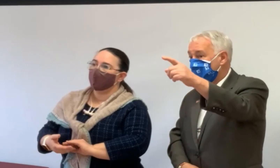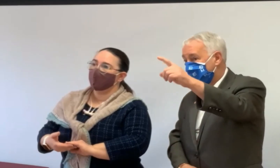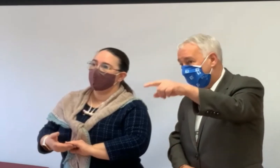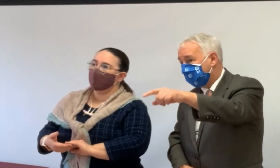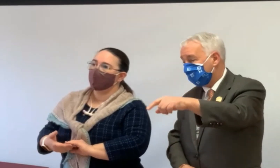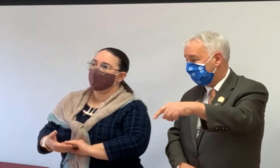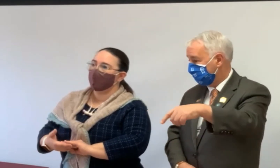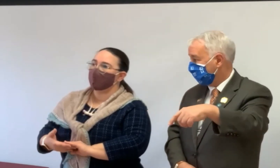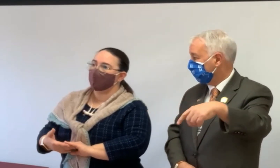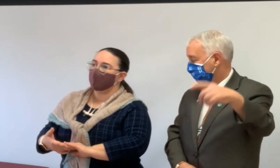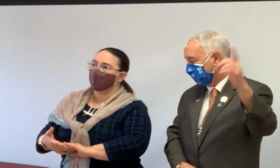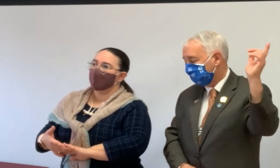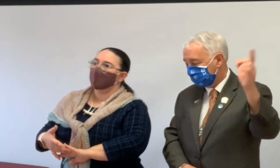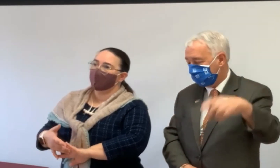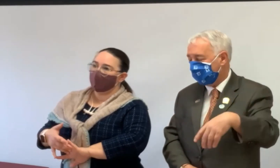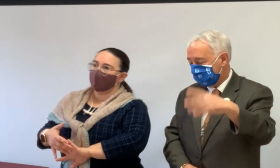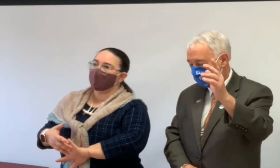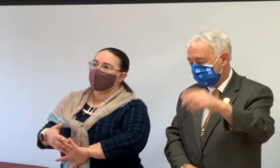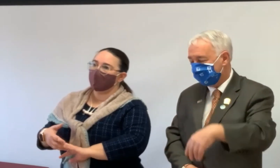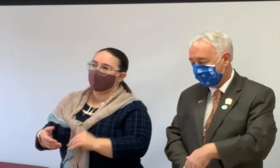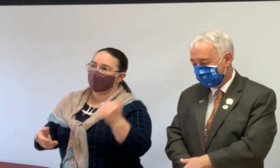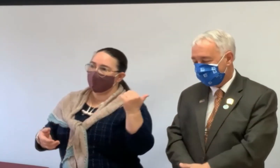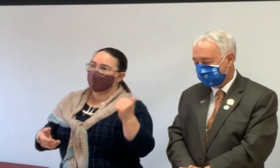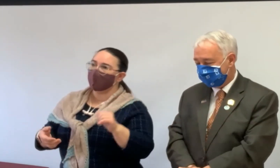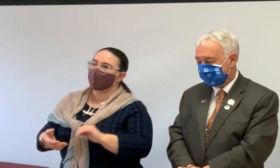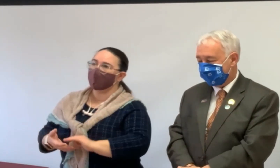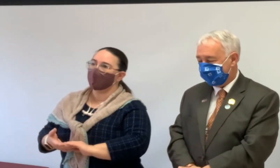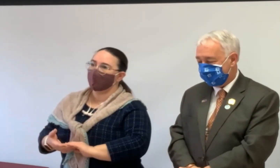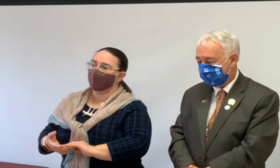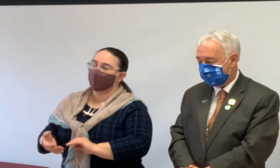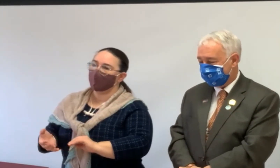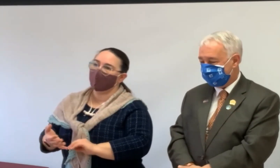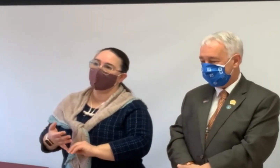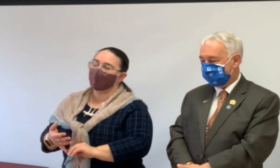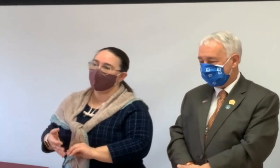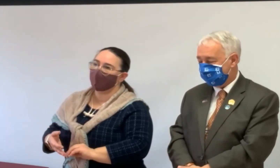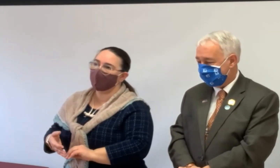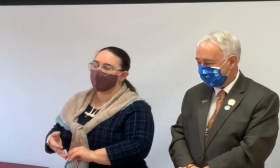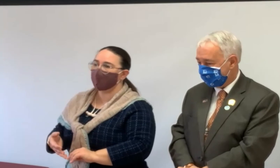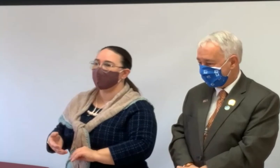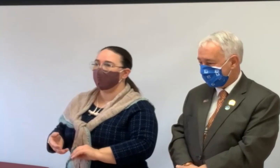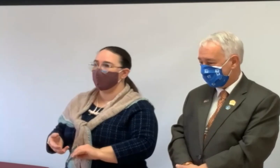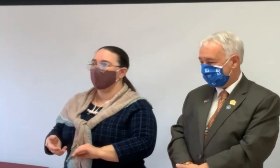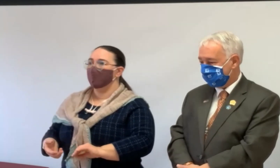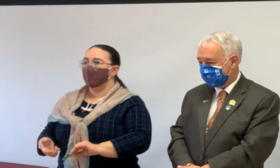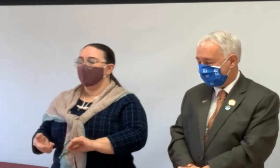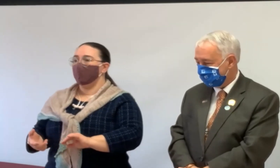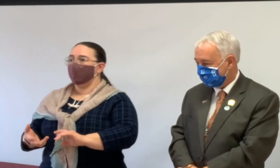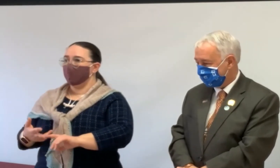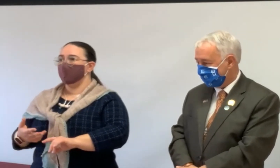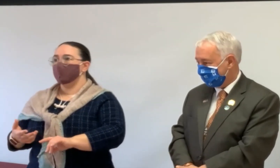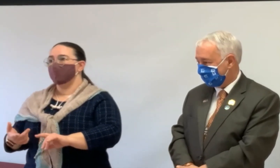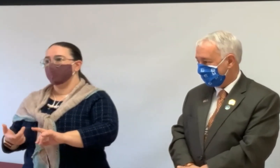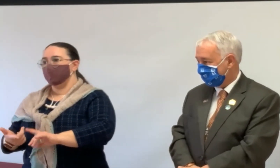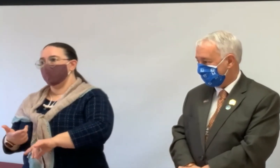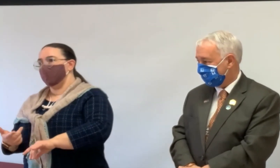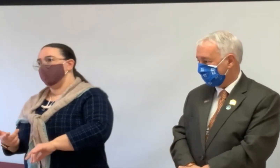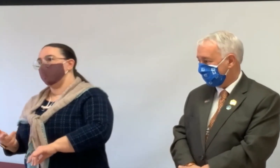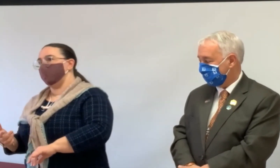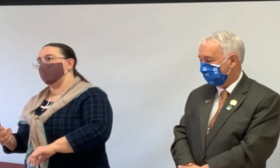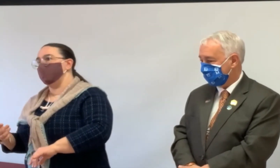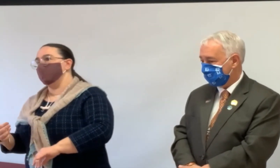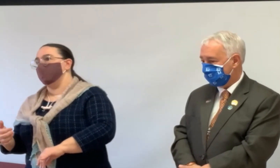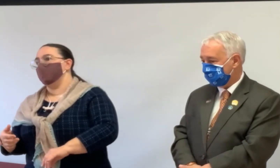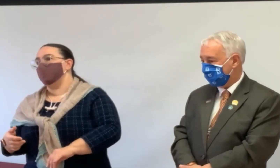Chester County. Yes. Delaware State. My dad's licensed in Delaware. We do all Delaware County, Chester County. Uh, we can go into the city. do